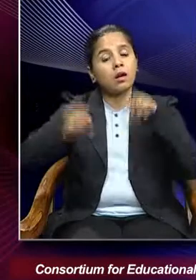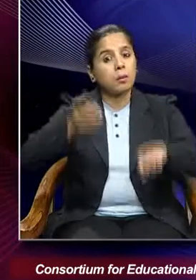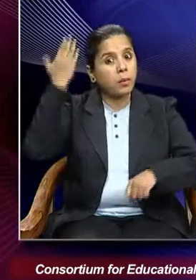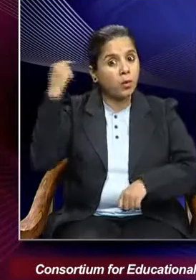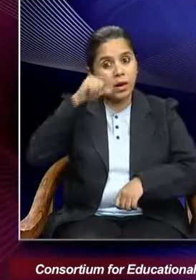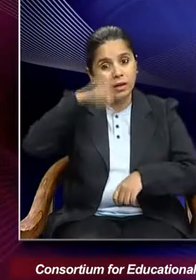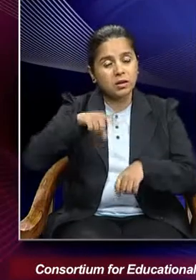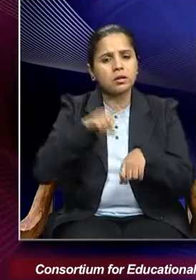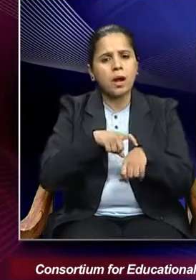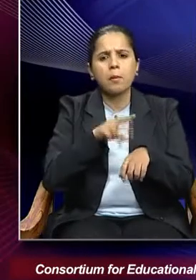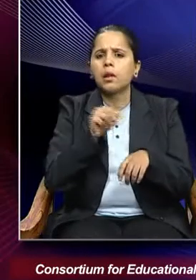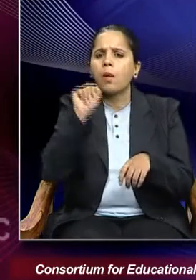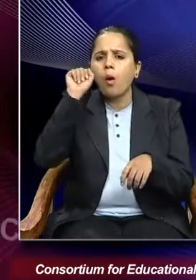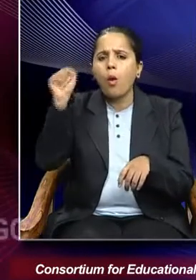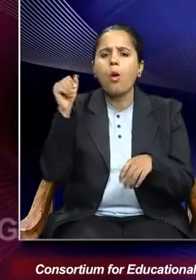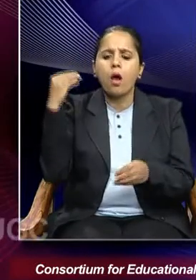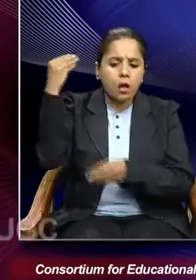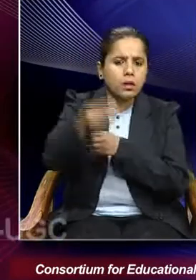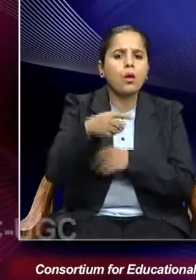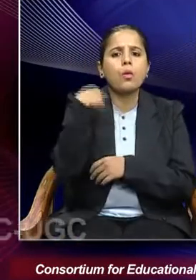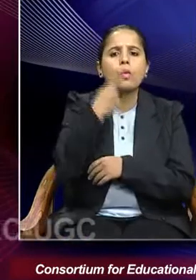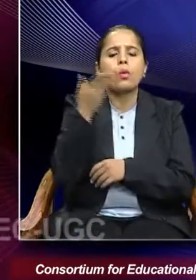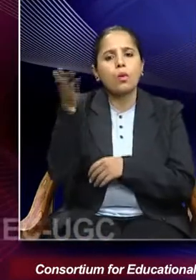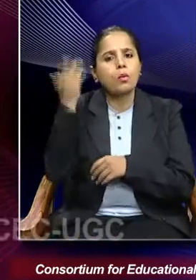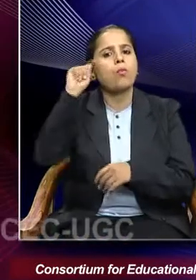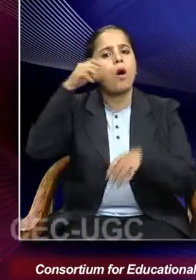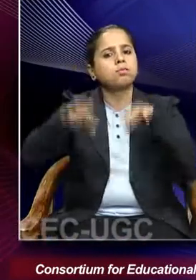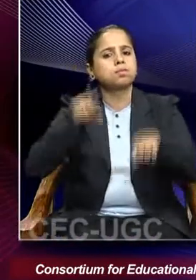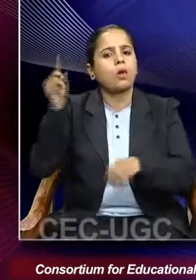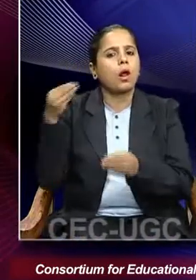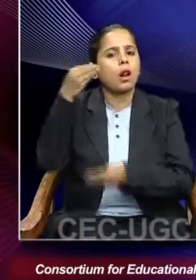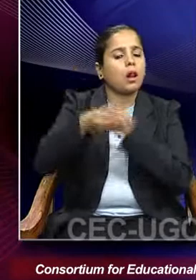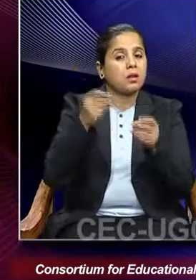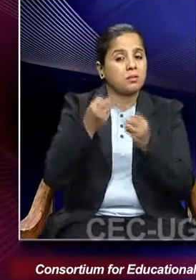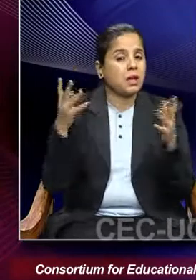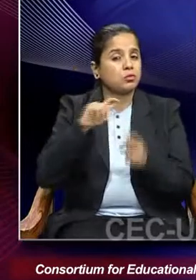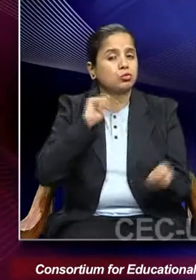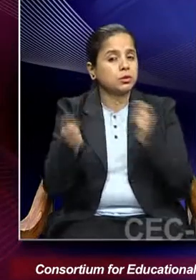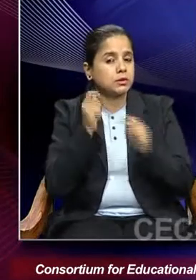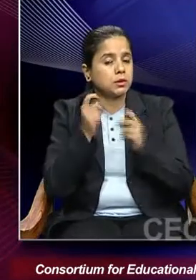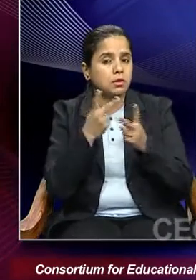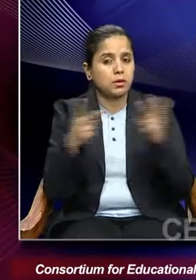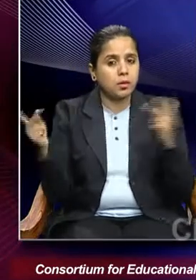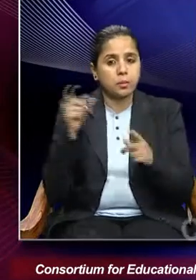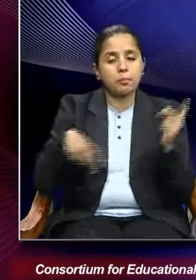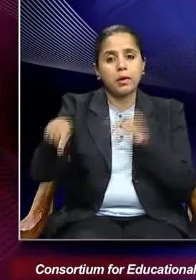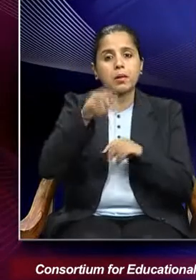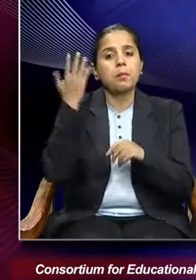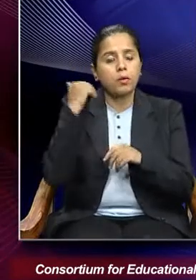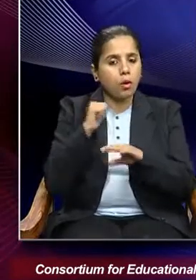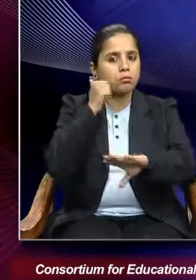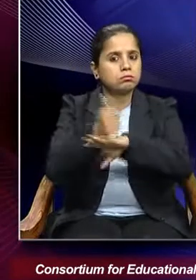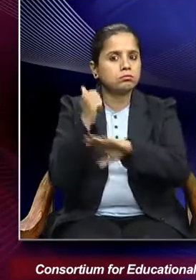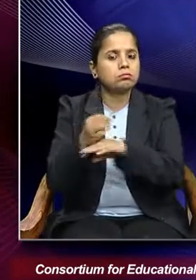a by-product of colonialism and several changes and institutions that developed